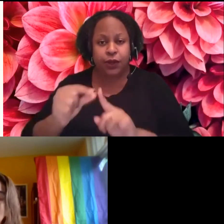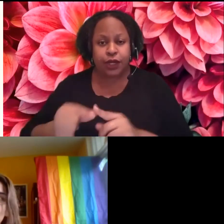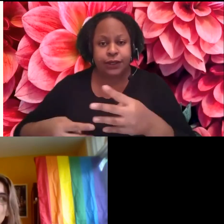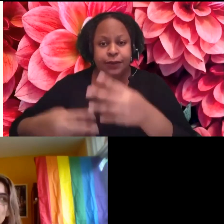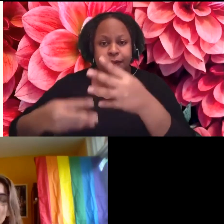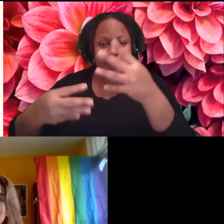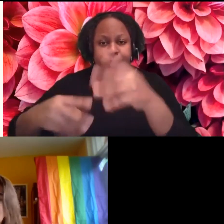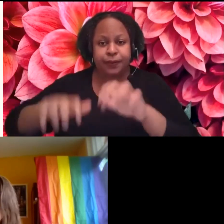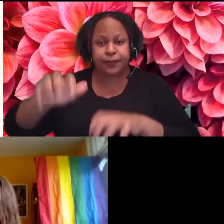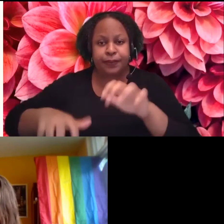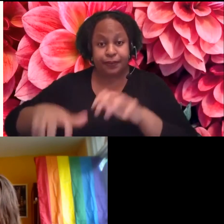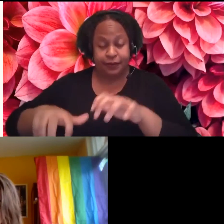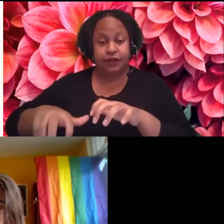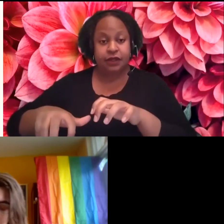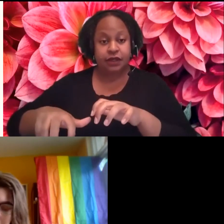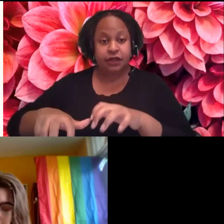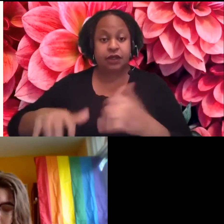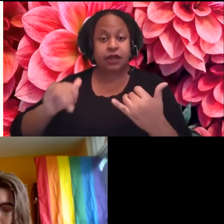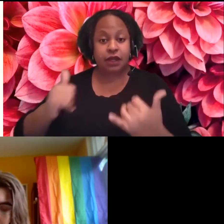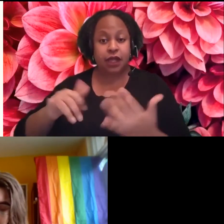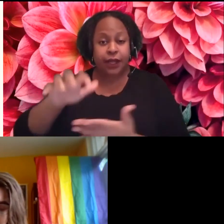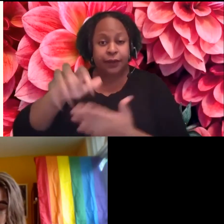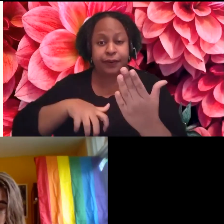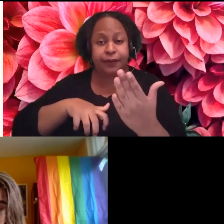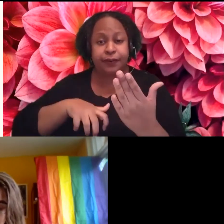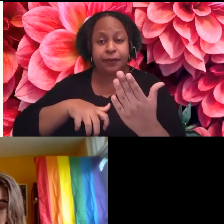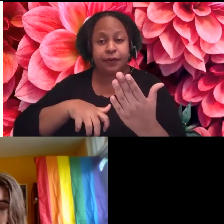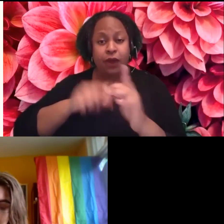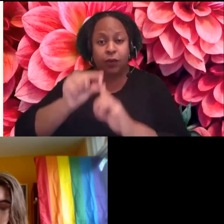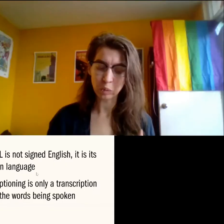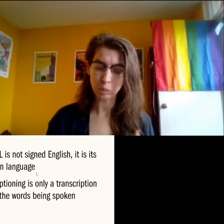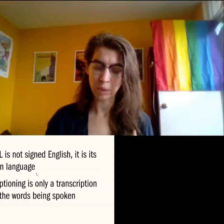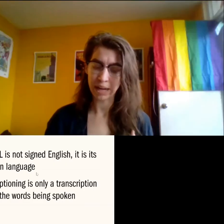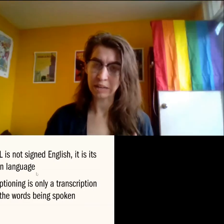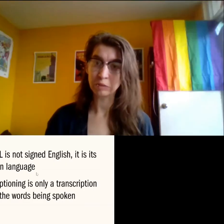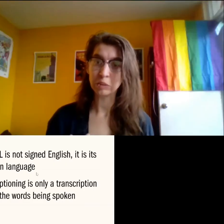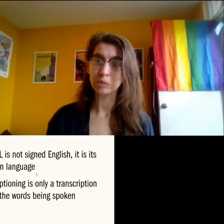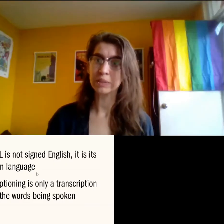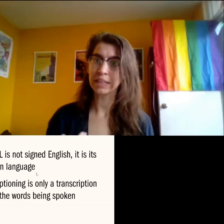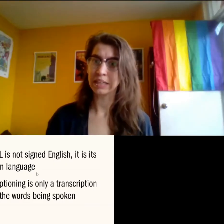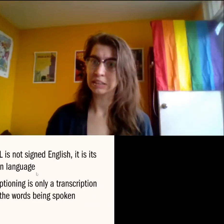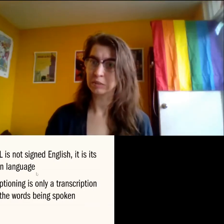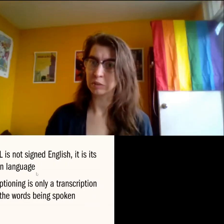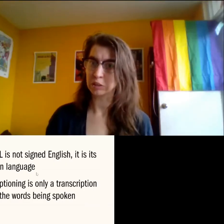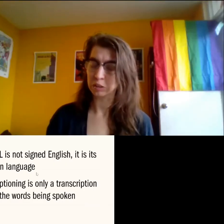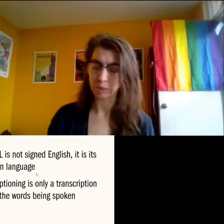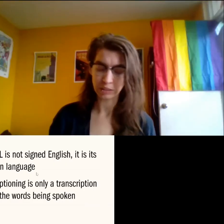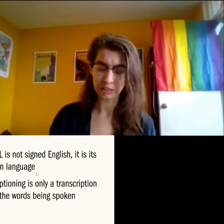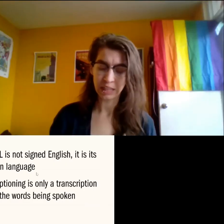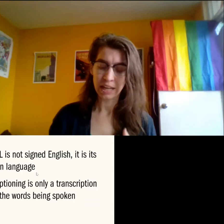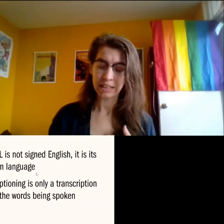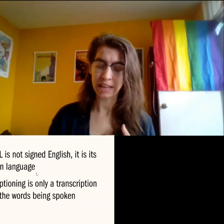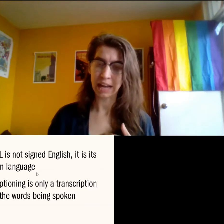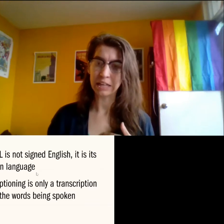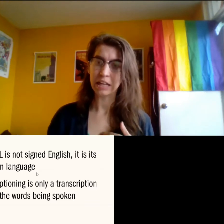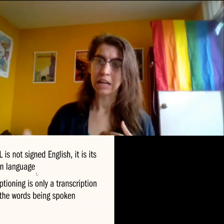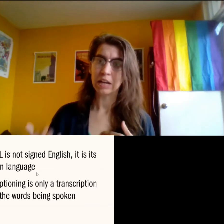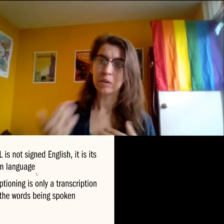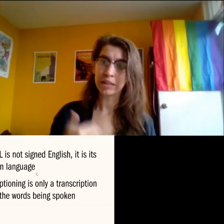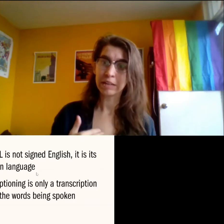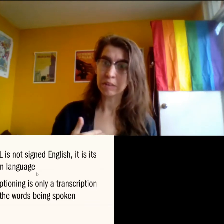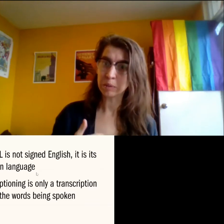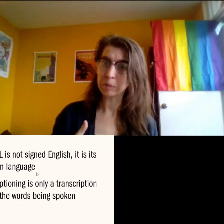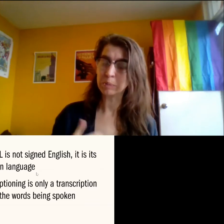So because it is only a transcription, as I said, ASL has its own way of communicating different nuance that